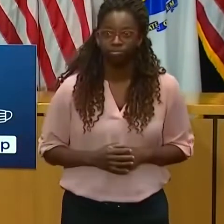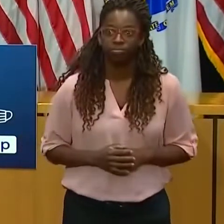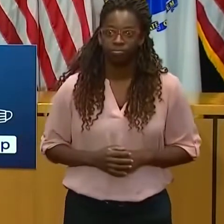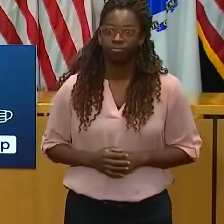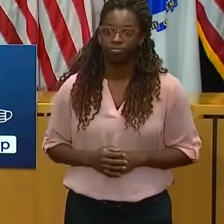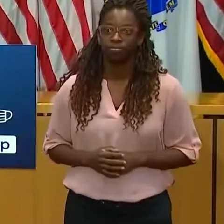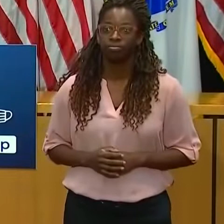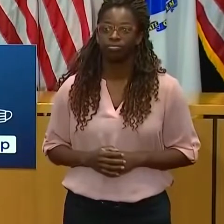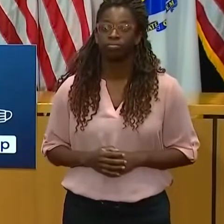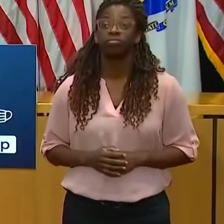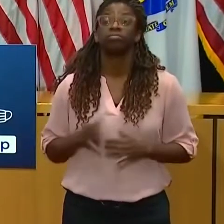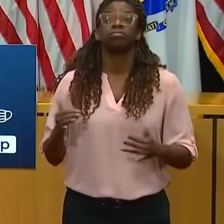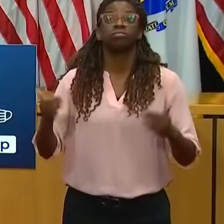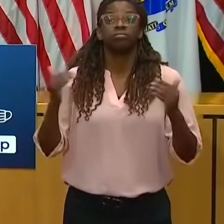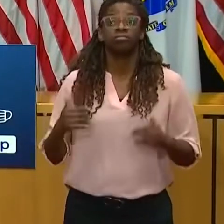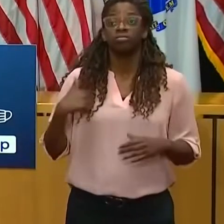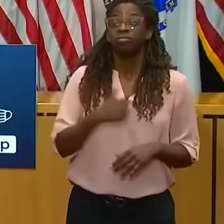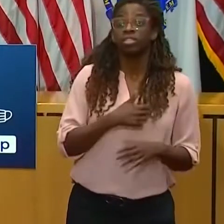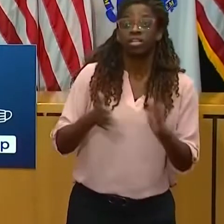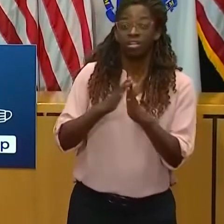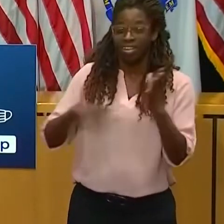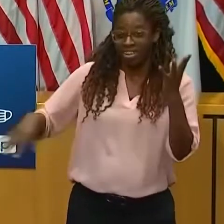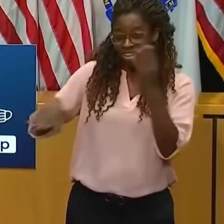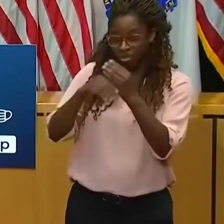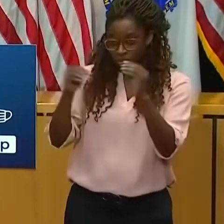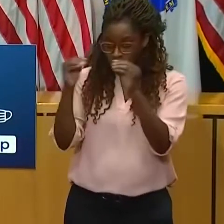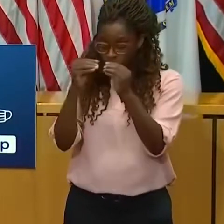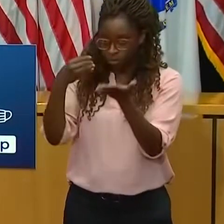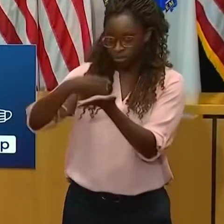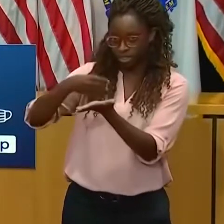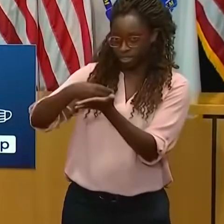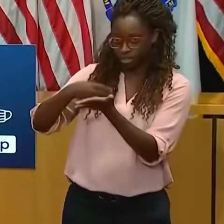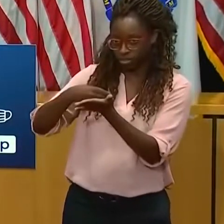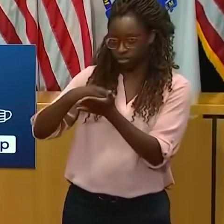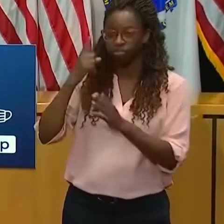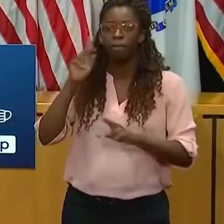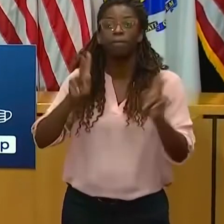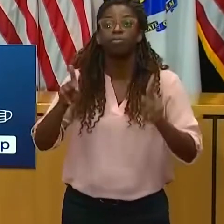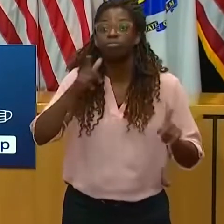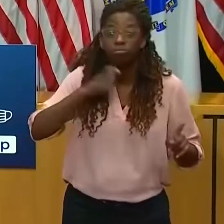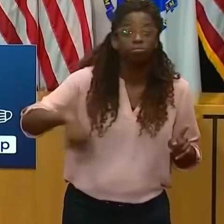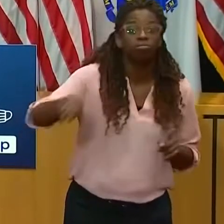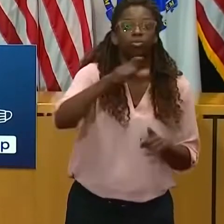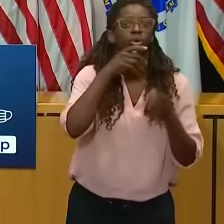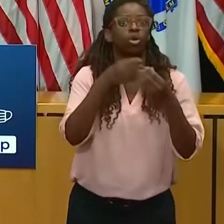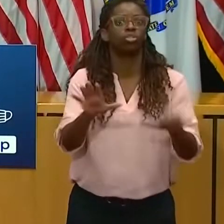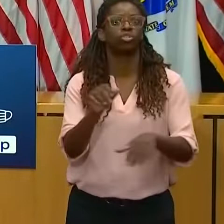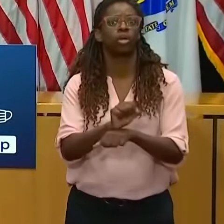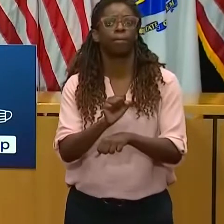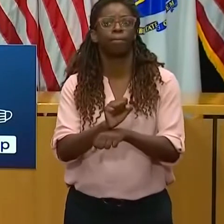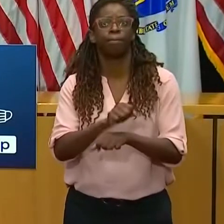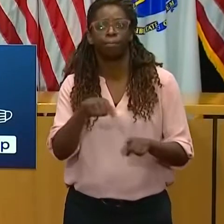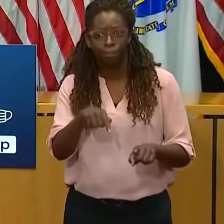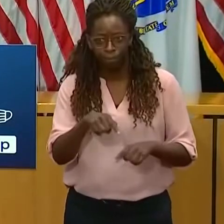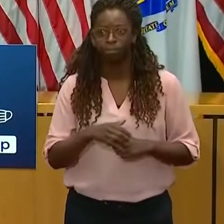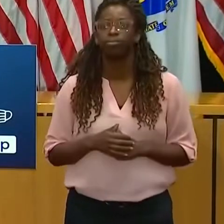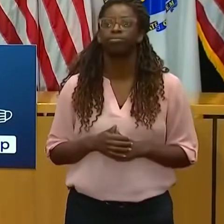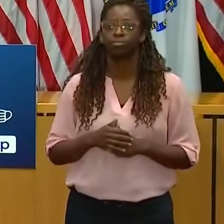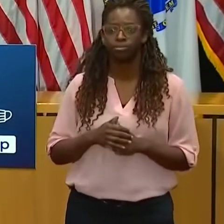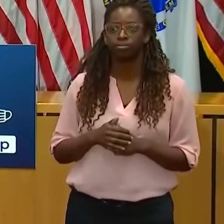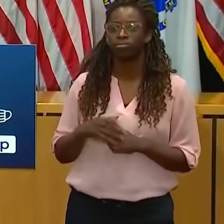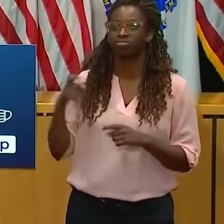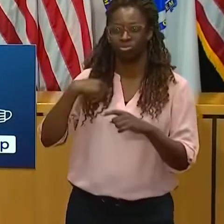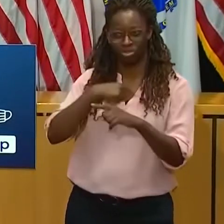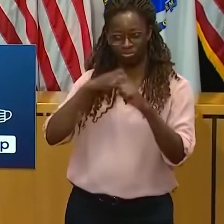these unprecedented times and to provide relief for the Commonwealth's employers as well. As we've said before, the Commonwealth